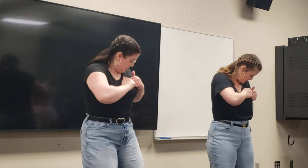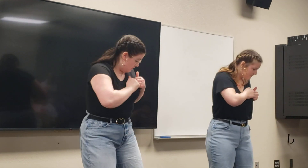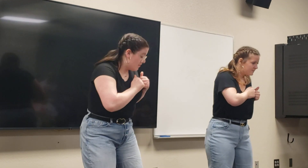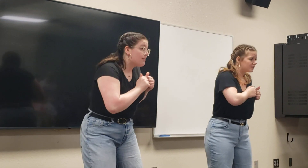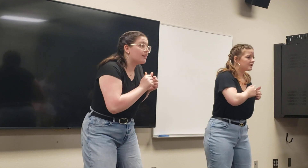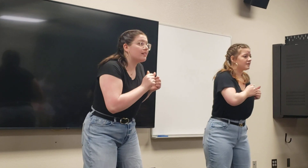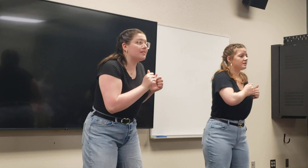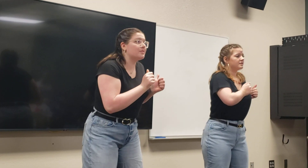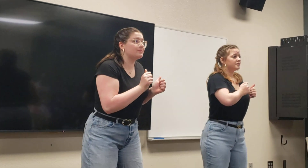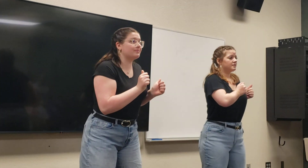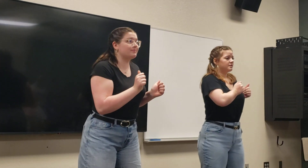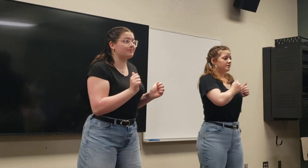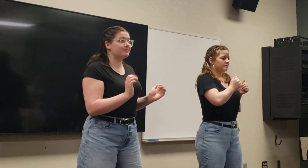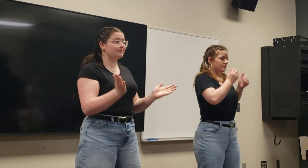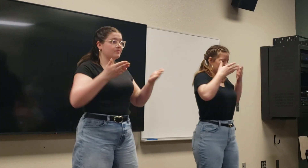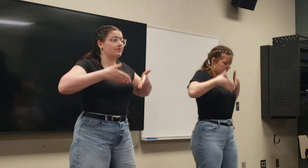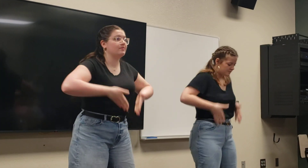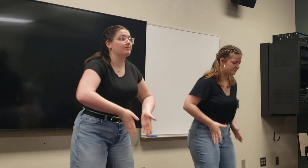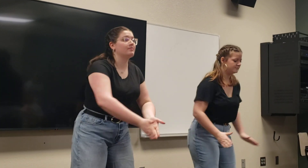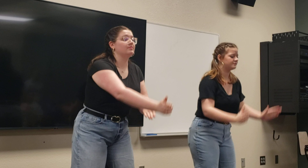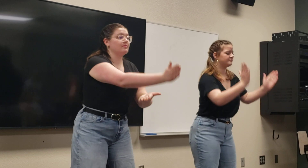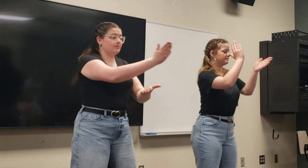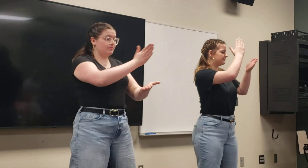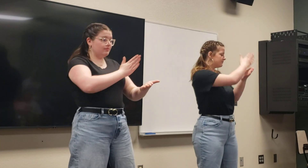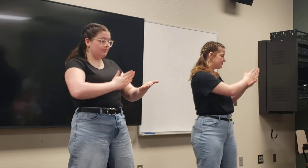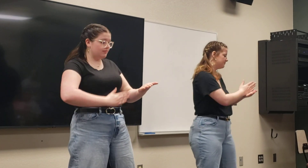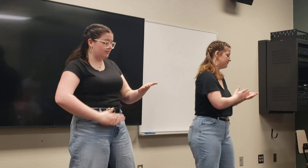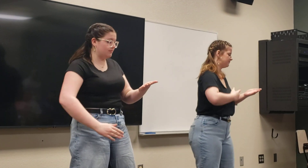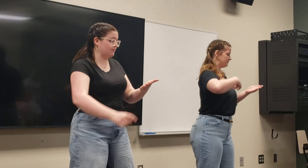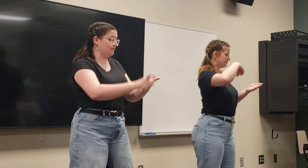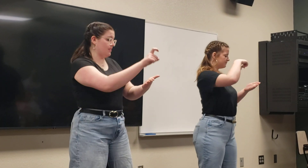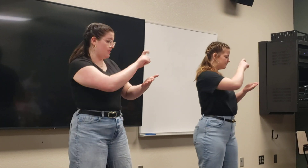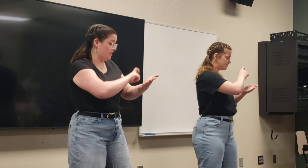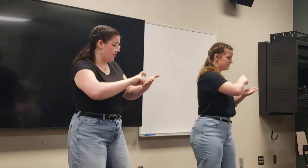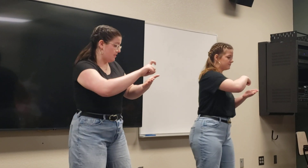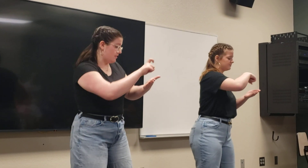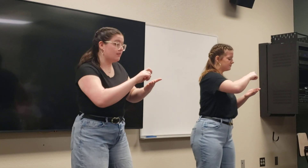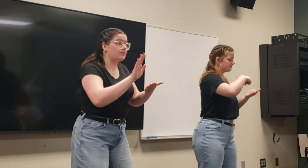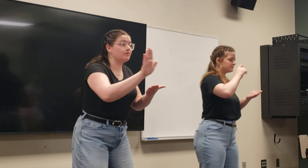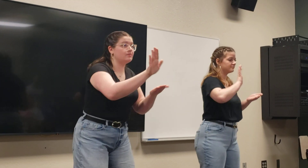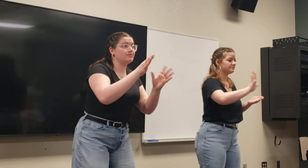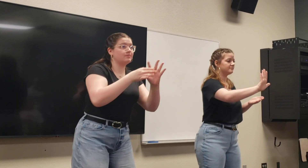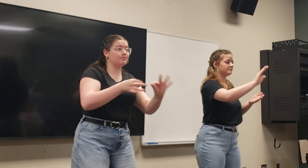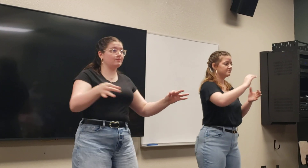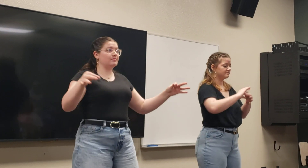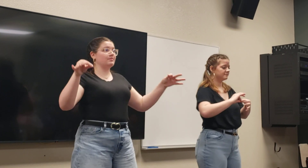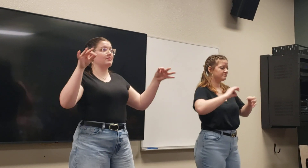what hindered love will only become part of the story.